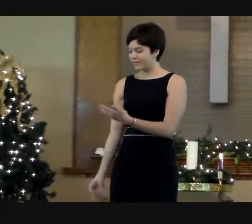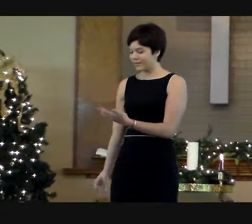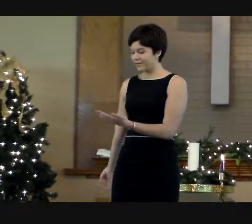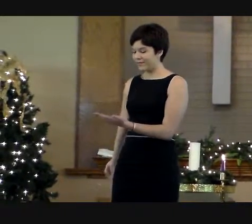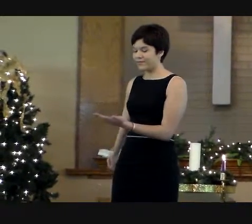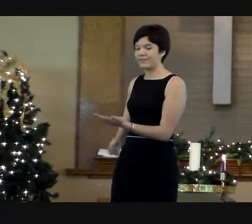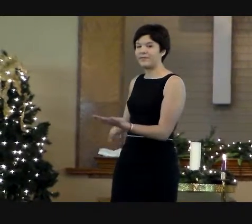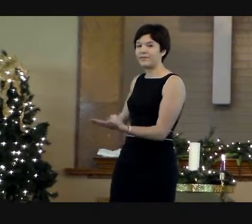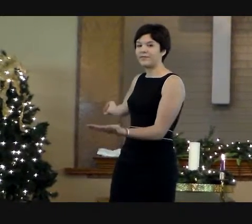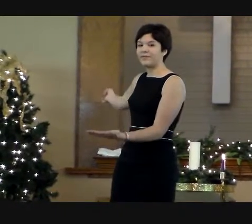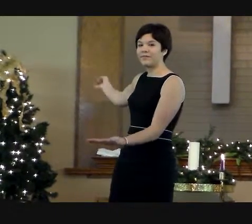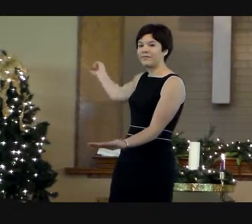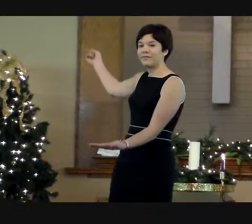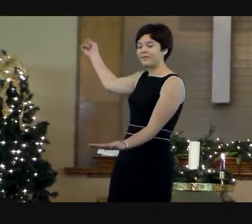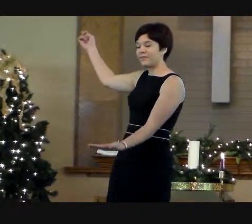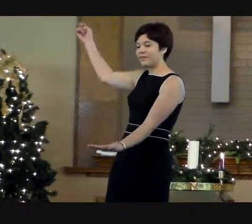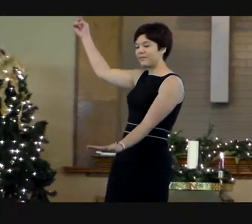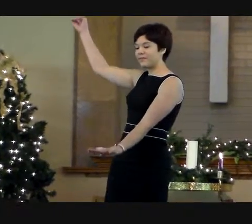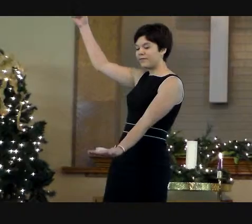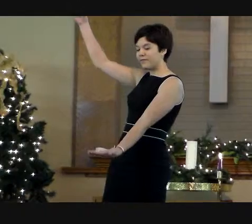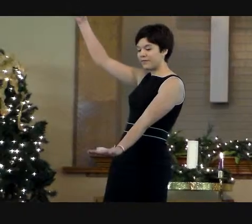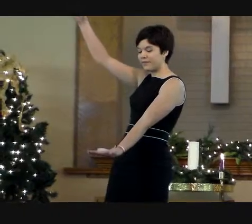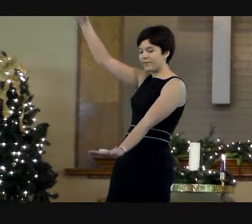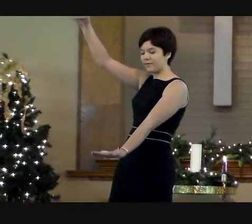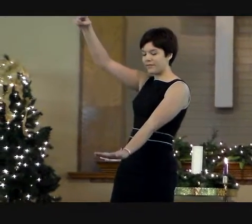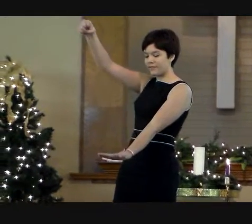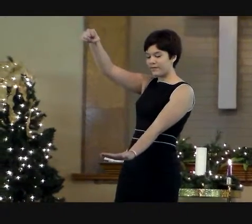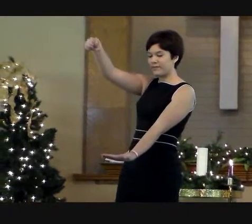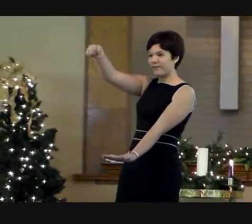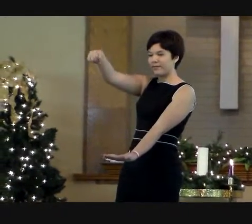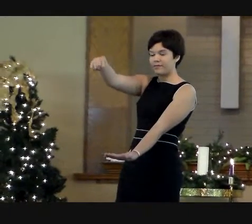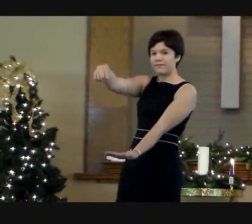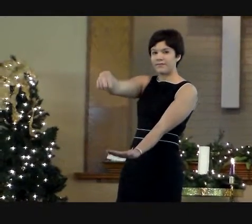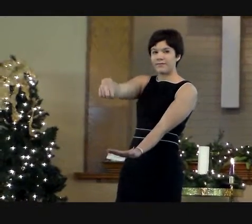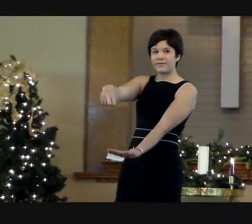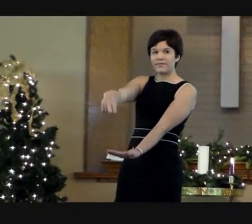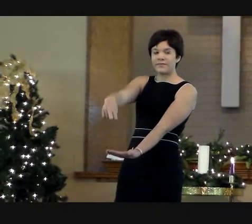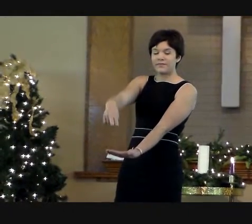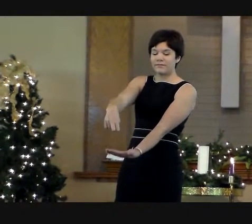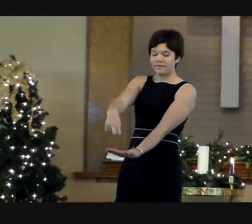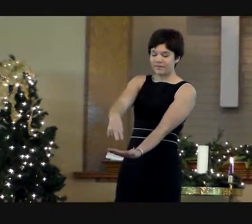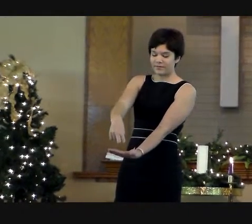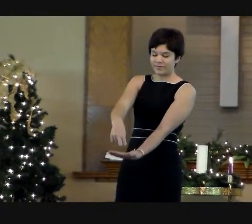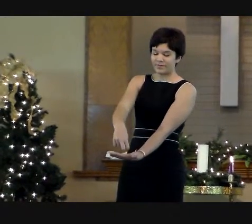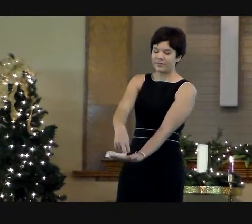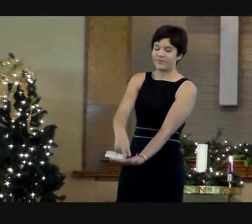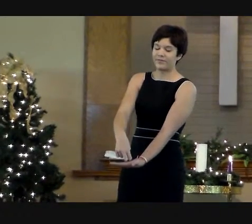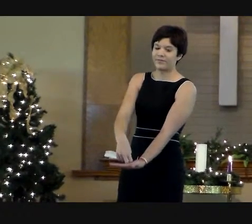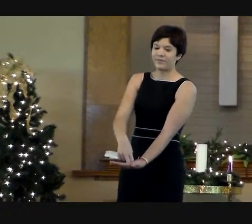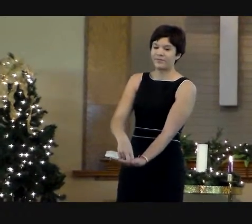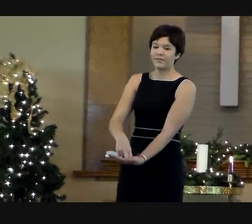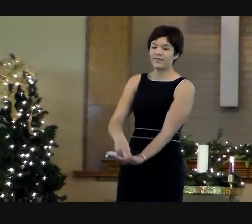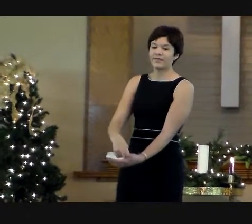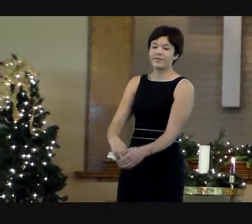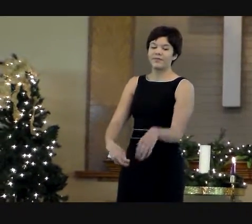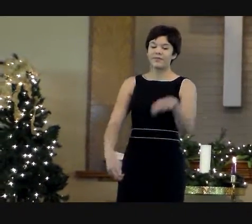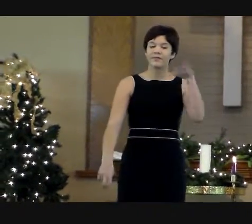on your knees, oh,